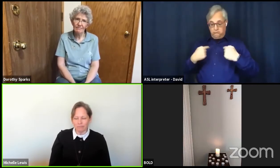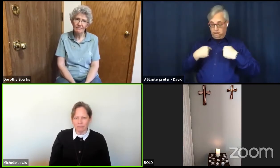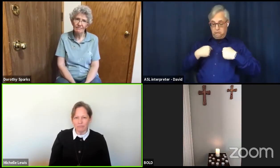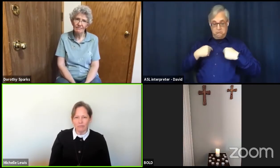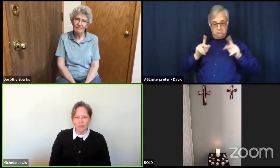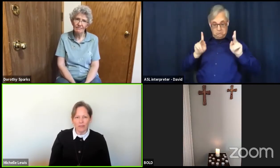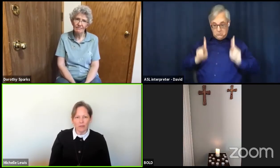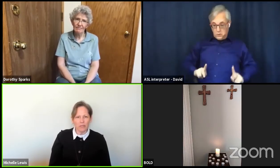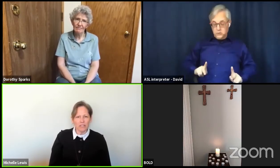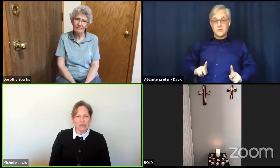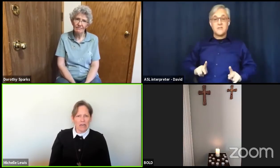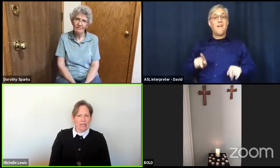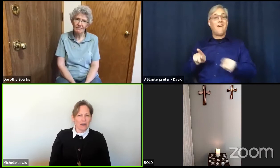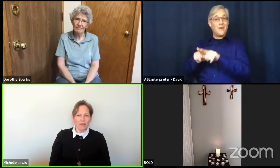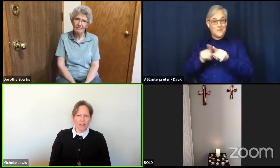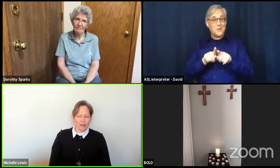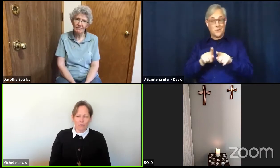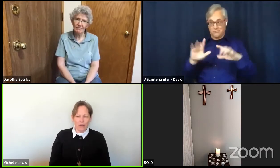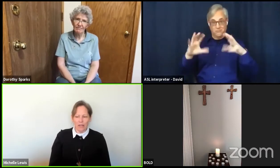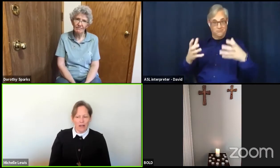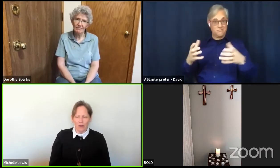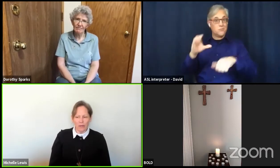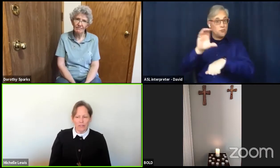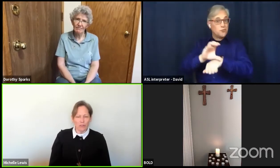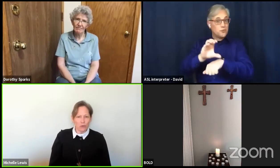Because nothing right now is normal.